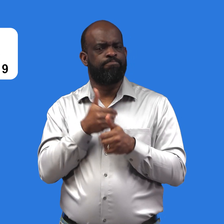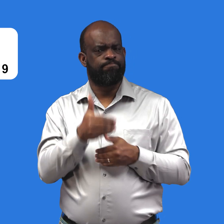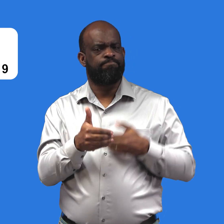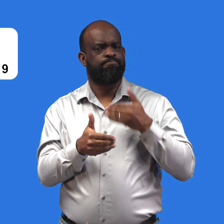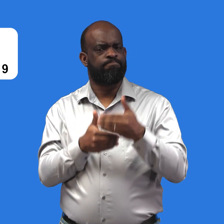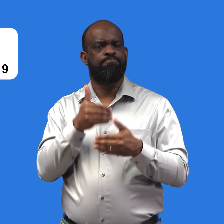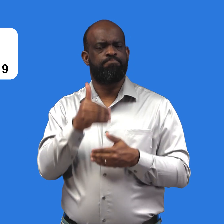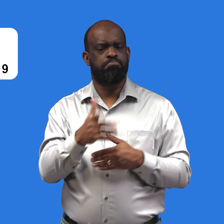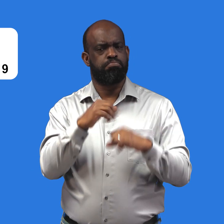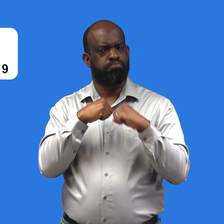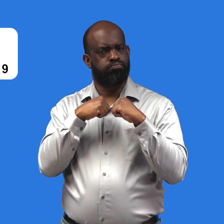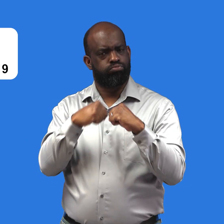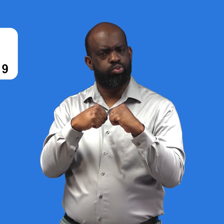protect yourself and others.